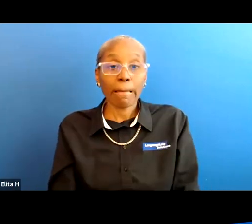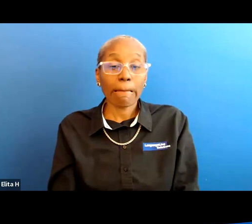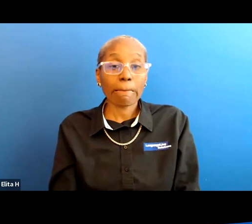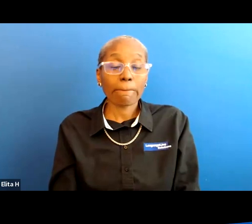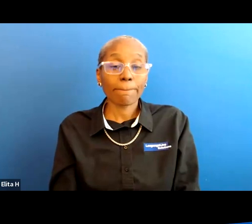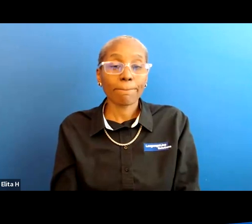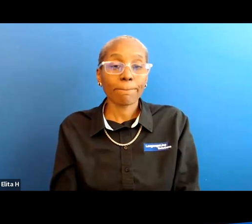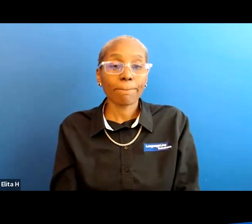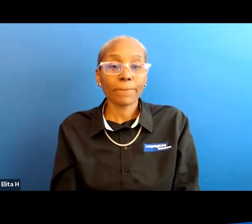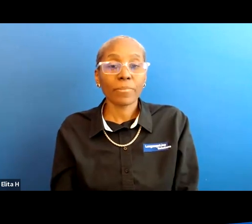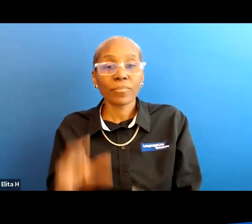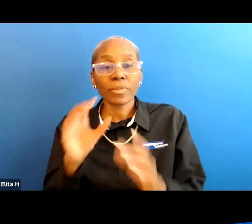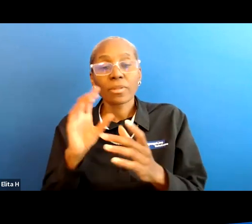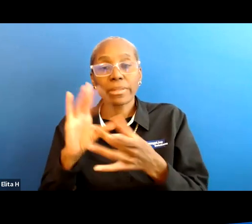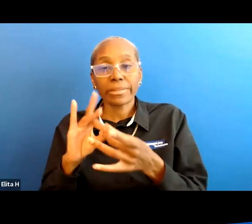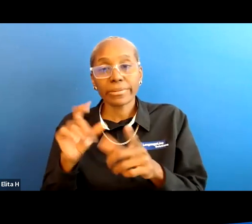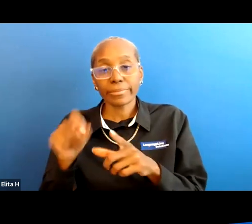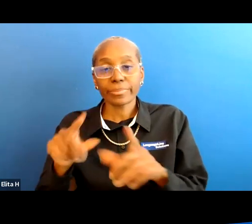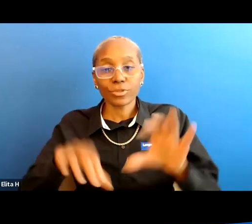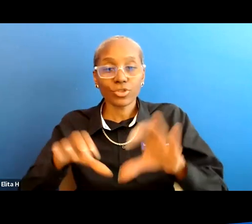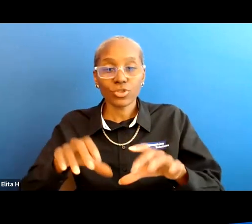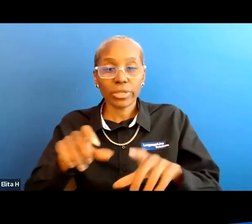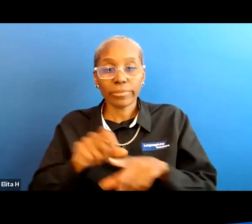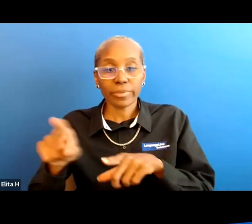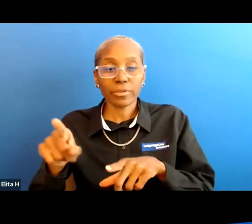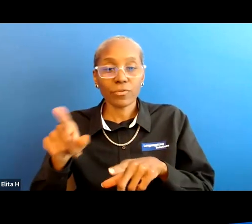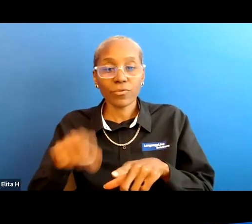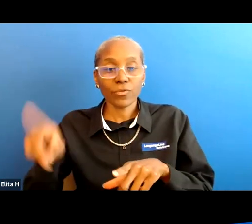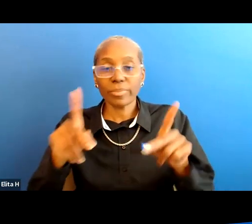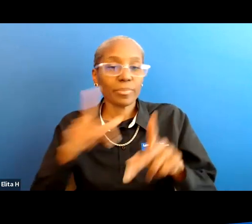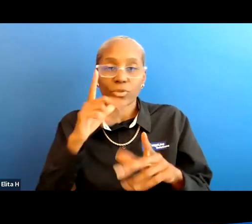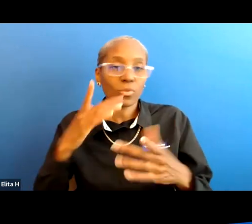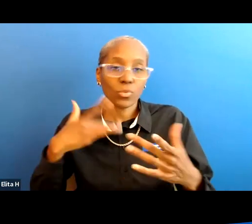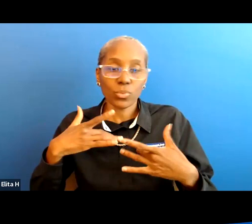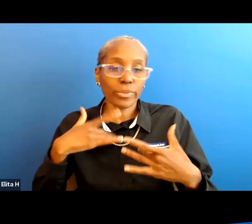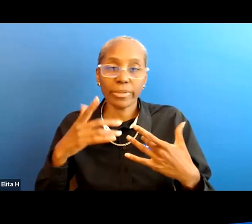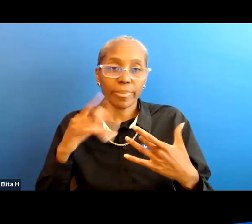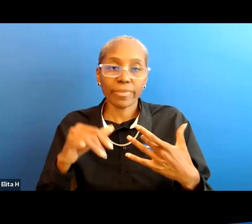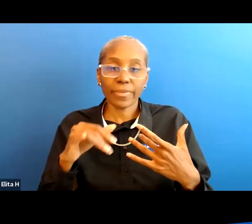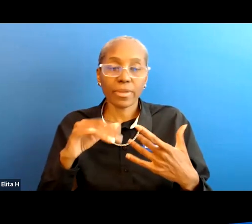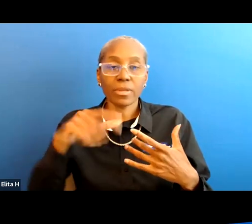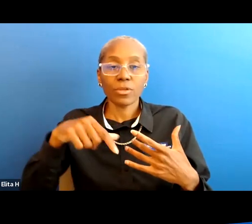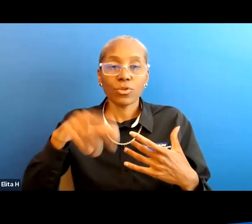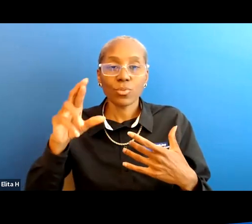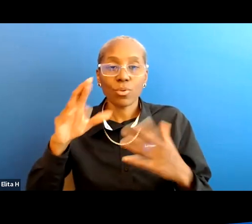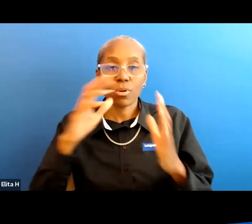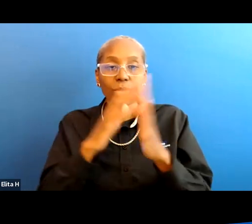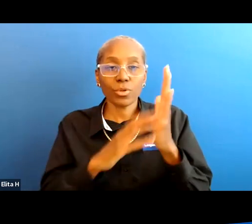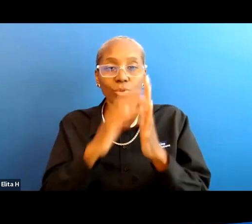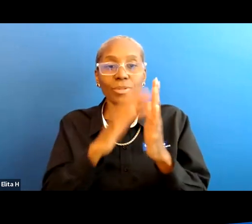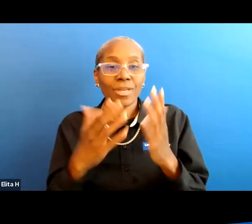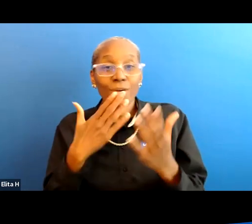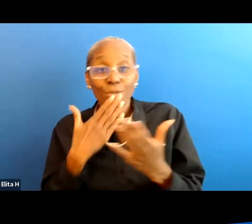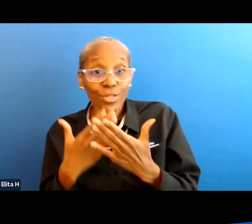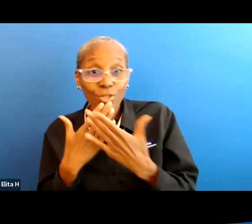hey linda i just put the link right into the chat for it so no one needs to worry about the qr code all right good